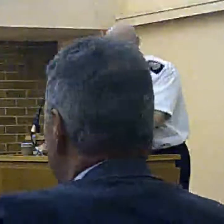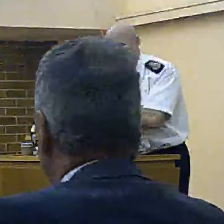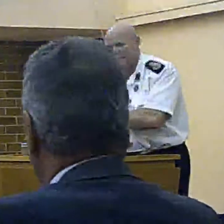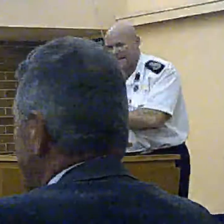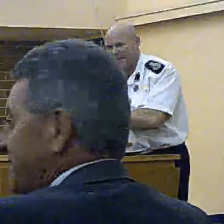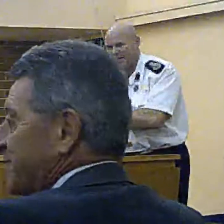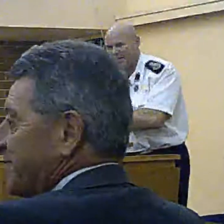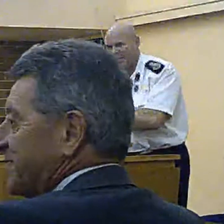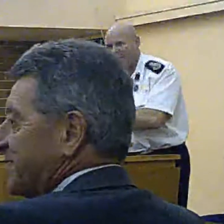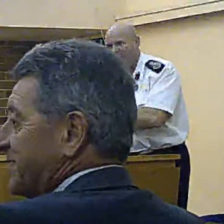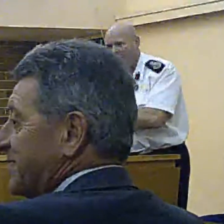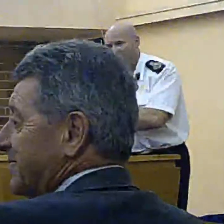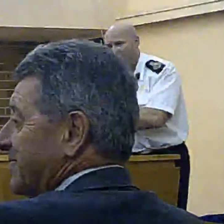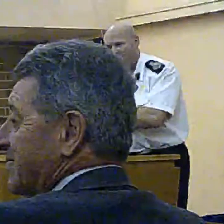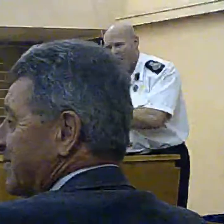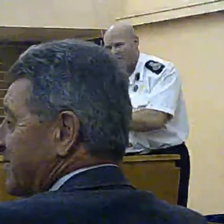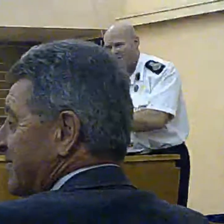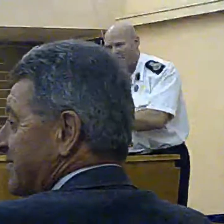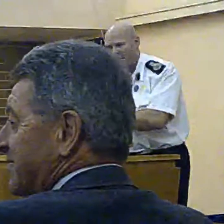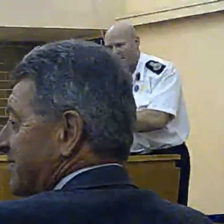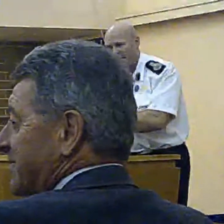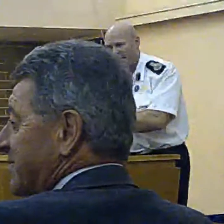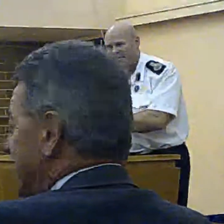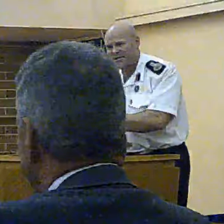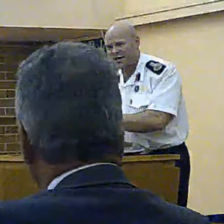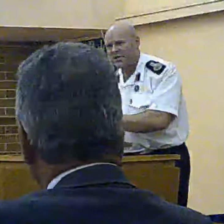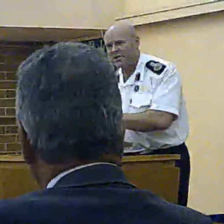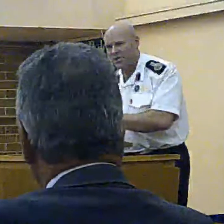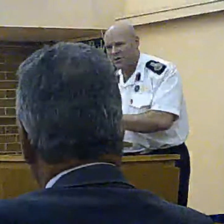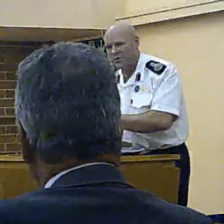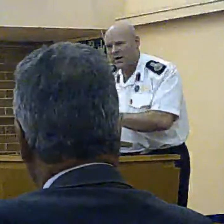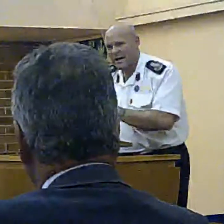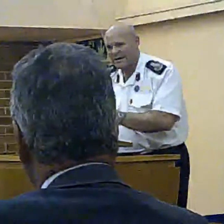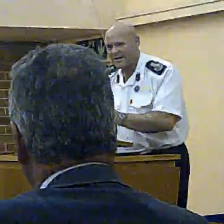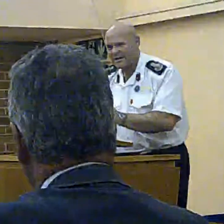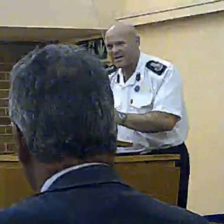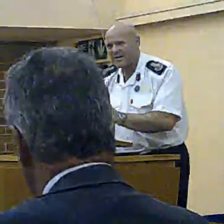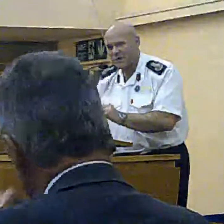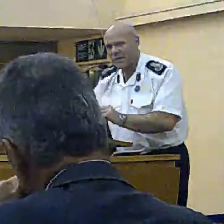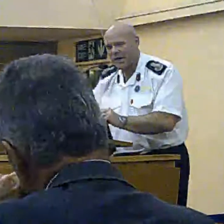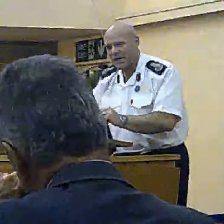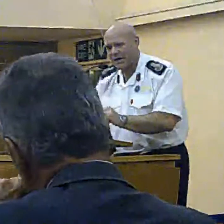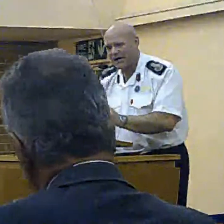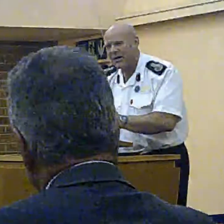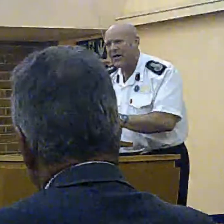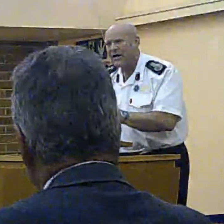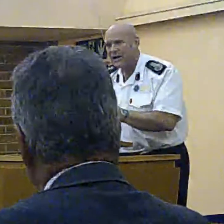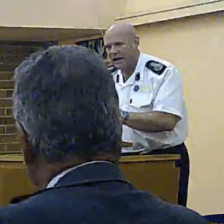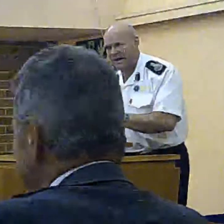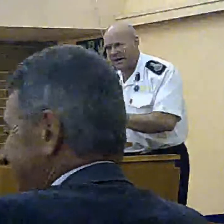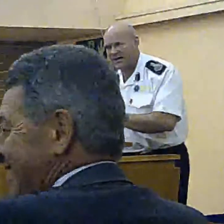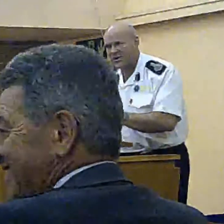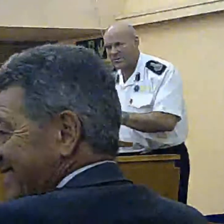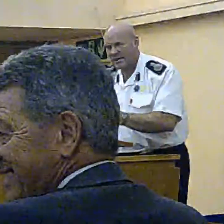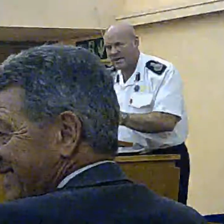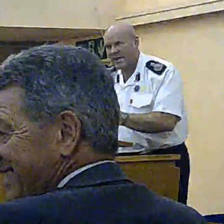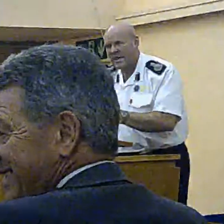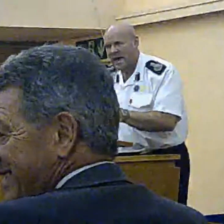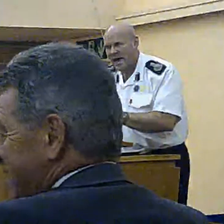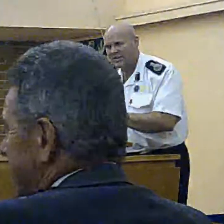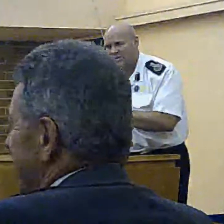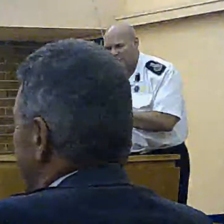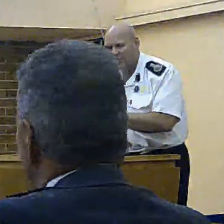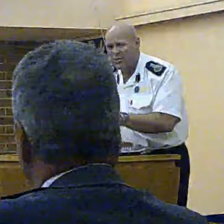say on the presentation, are from actual journeys to incidents. So clearly, clearly somebody